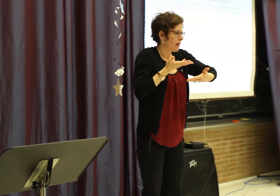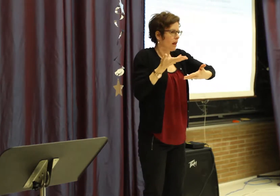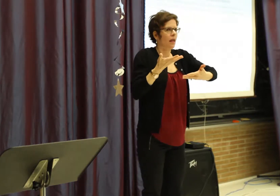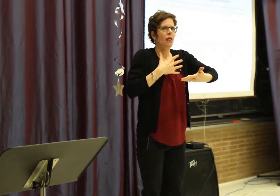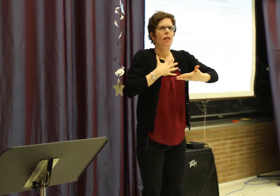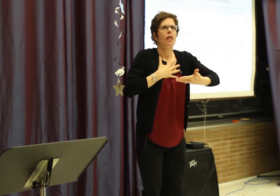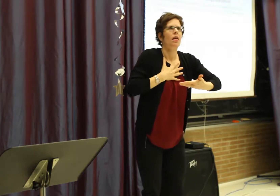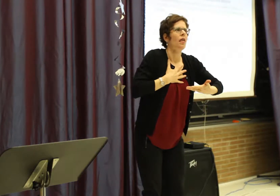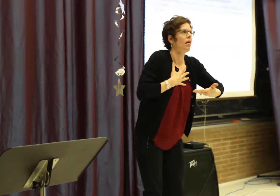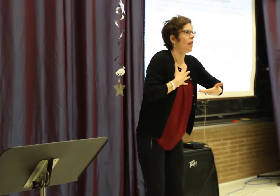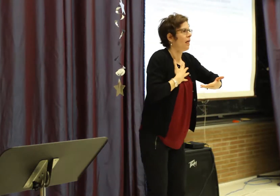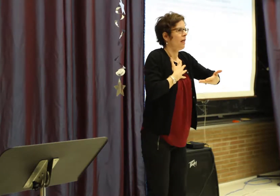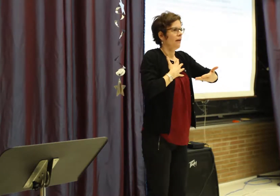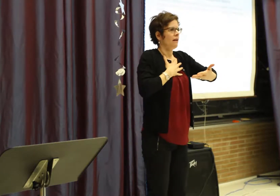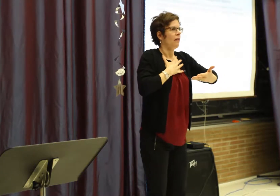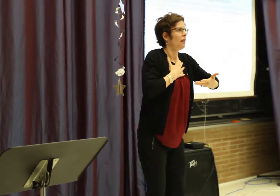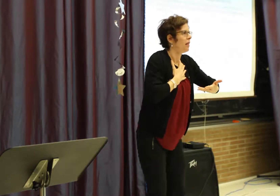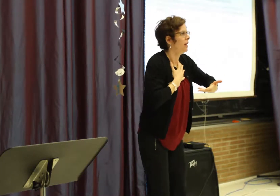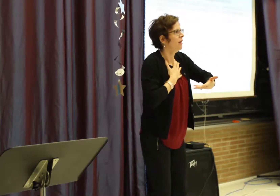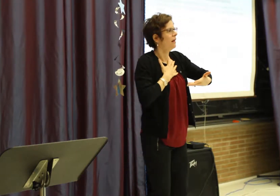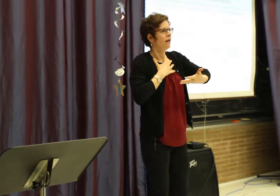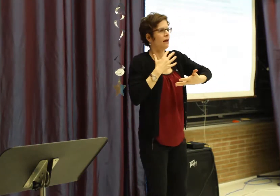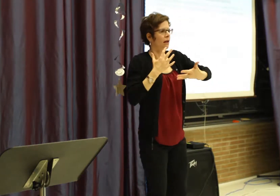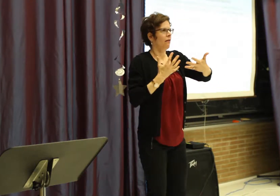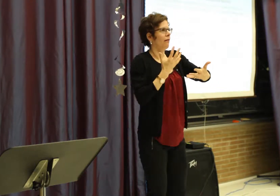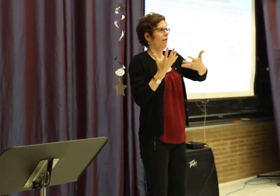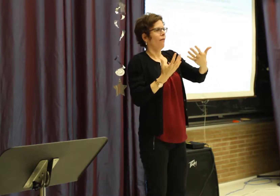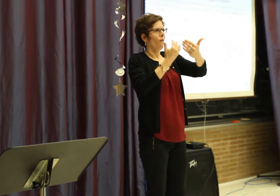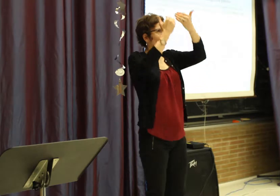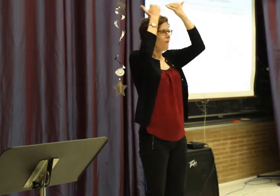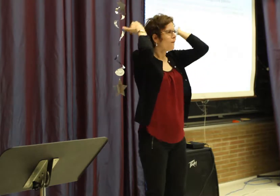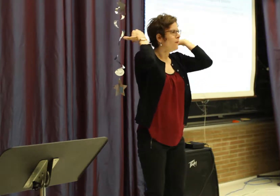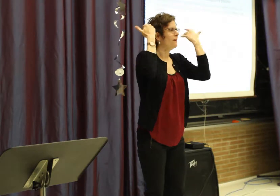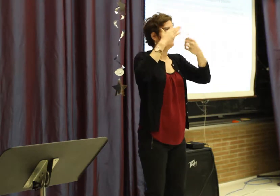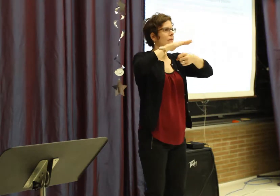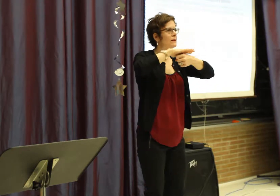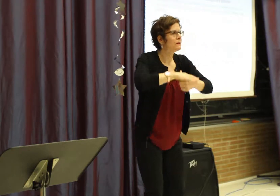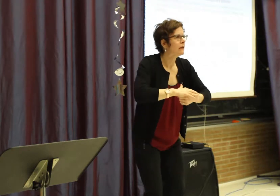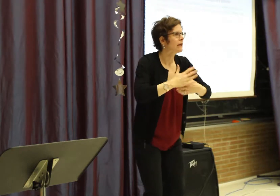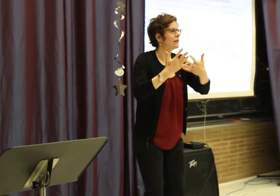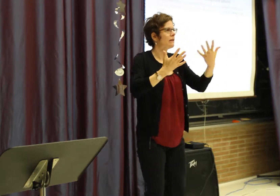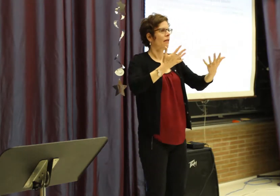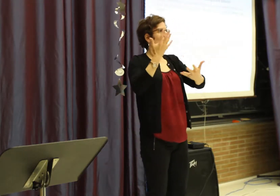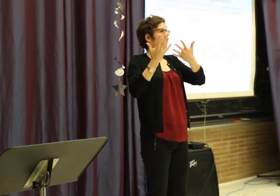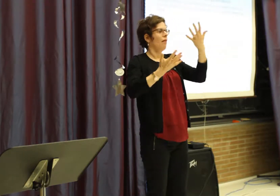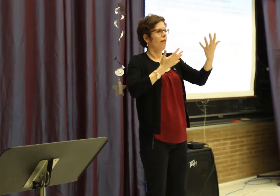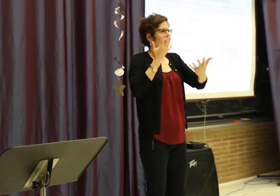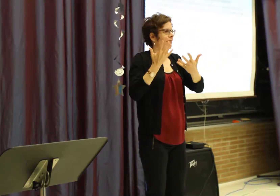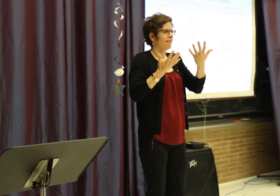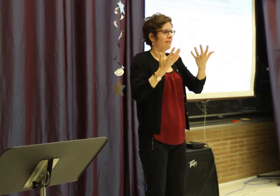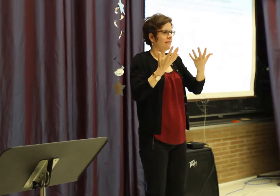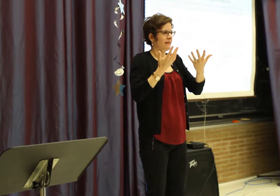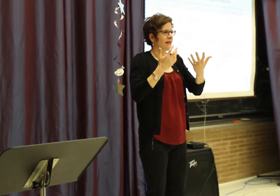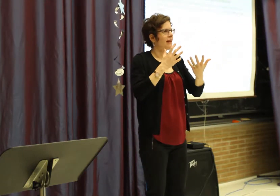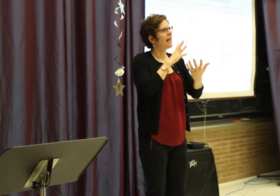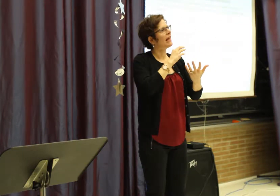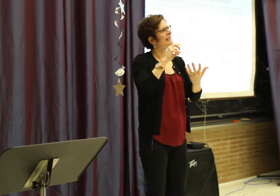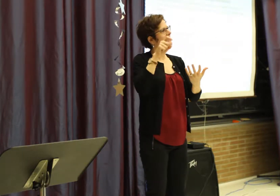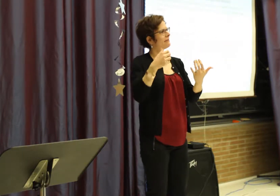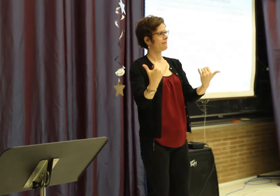They have a deaf or hard of hearing child that they don't know how to communicate with. It can be quite an overwhelming, stressful experience for them.